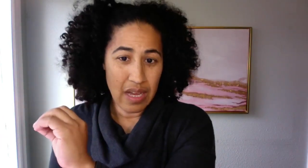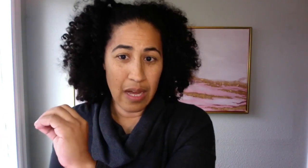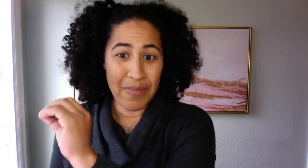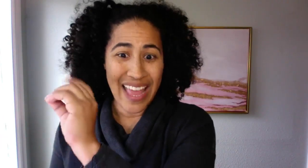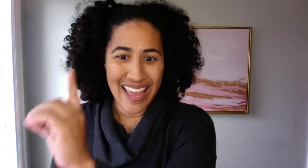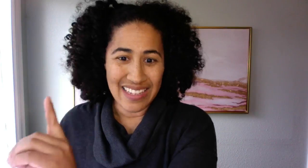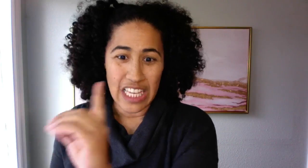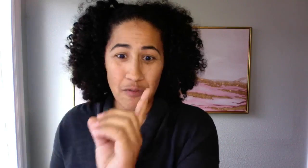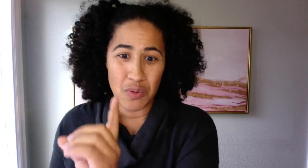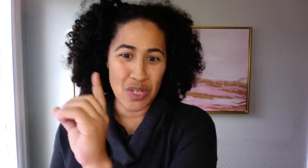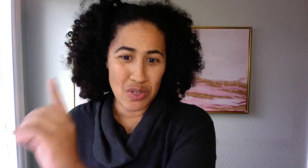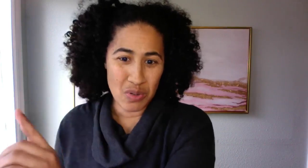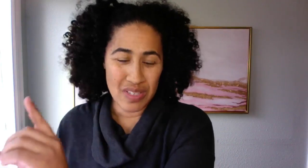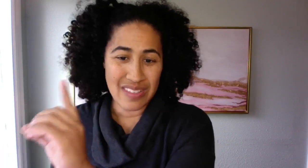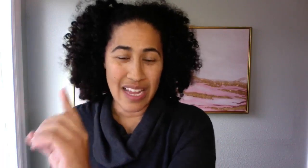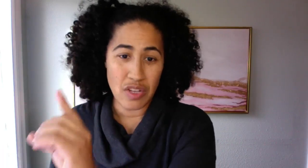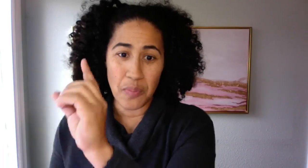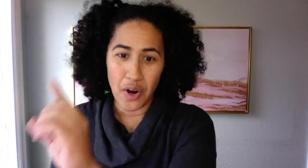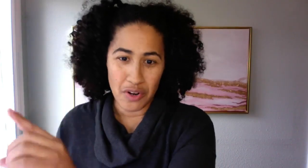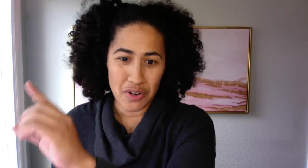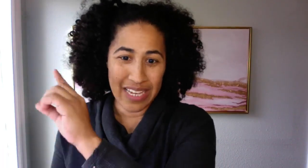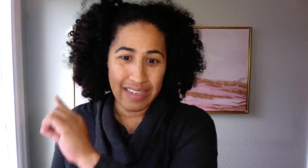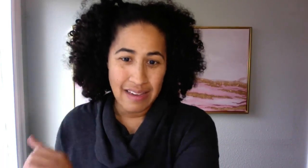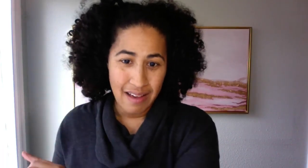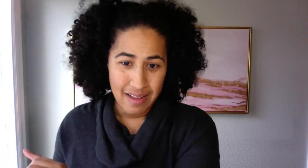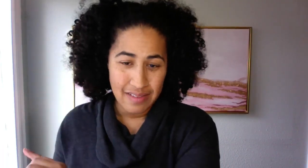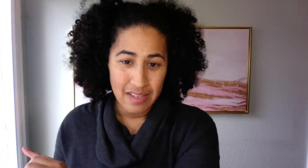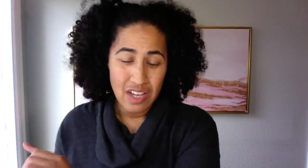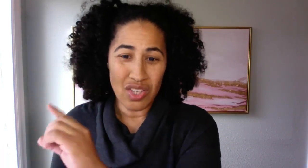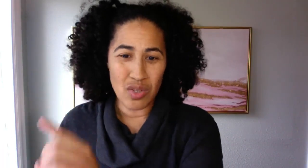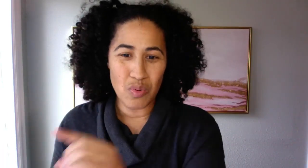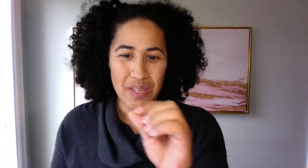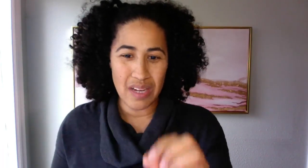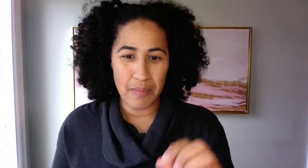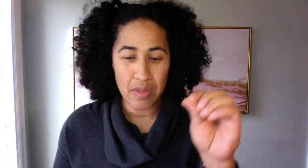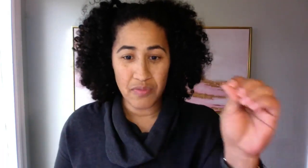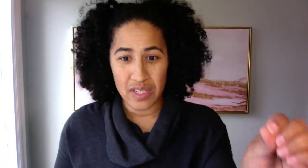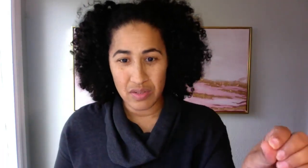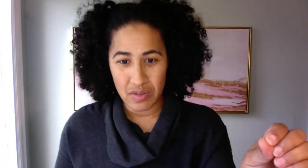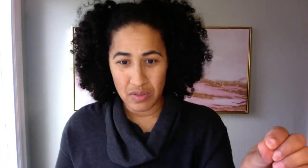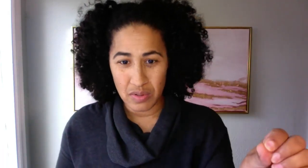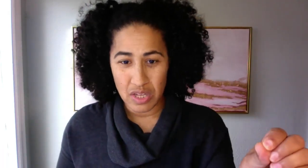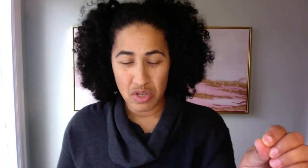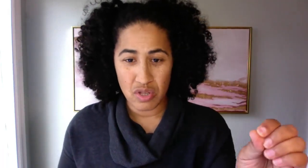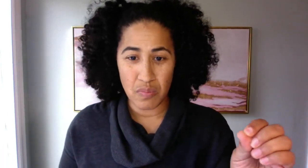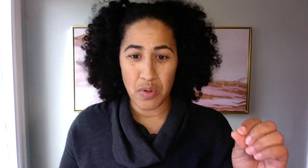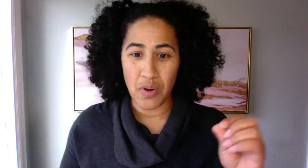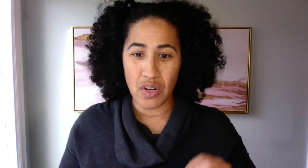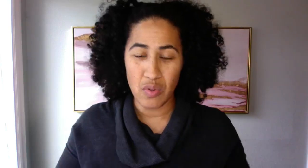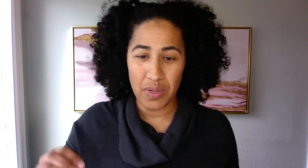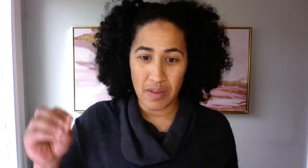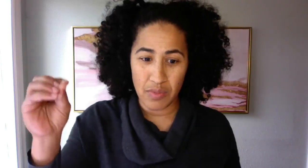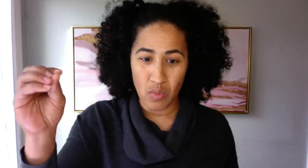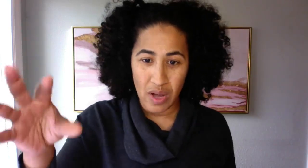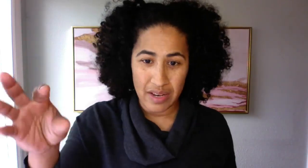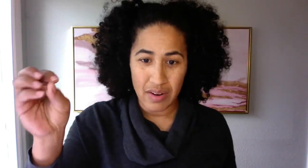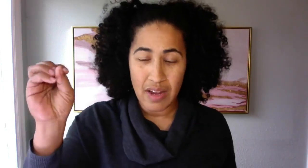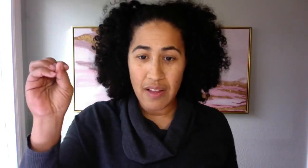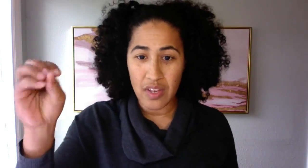And if you can do this and your partner cannot, you will become the fixer in the relationship. Your partner will become the whiner, the